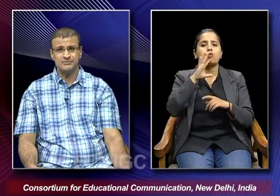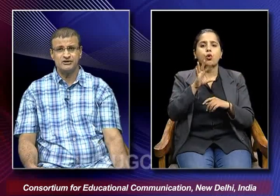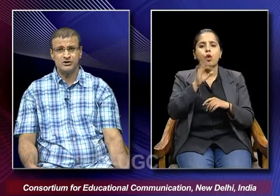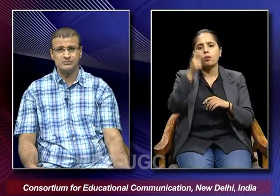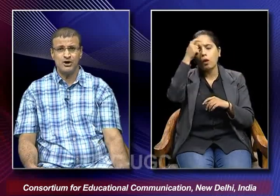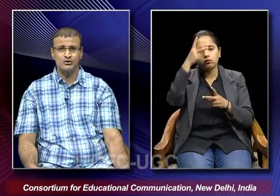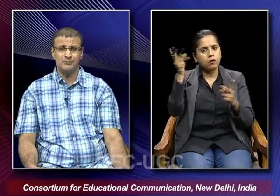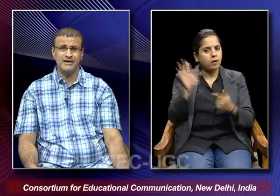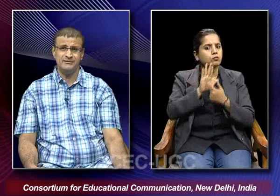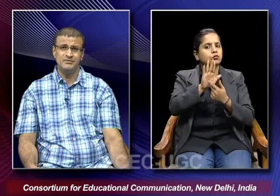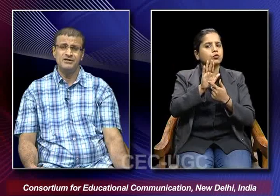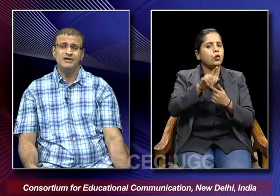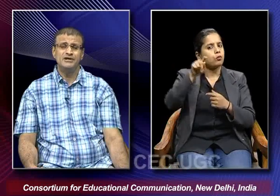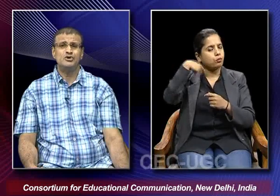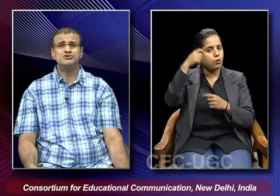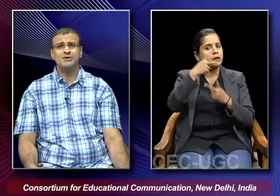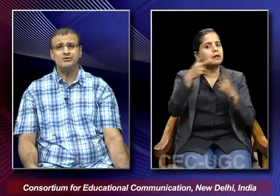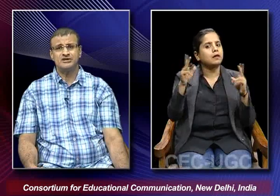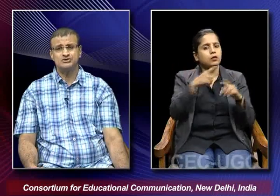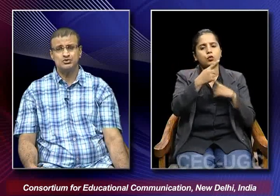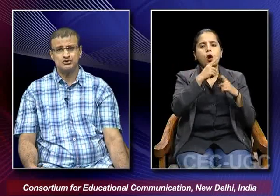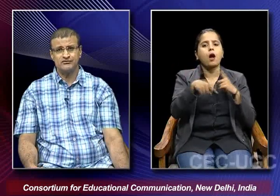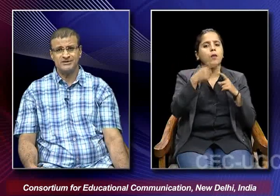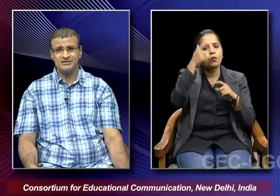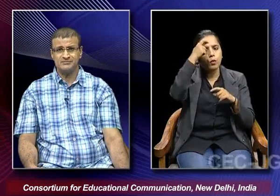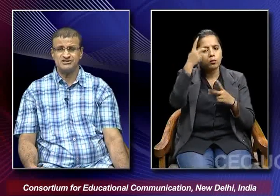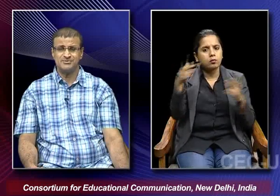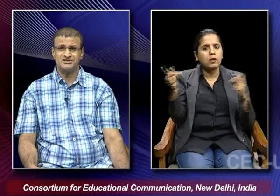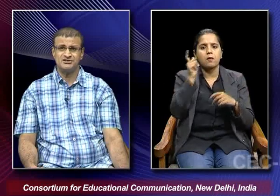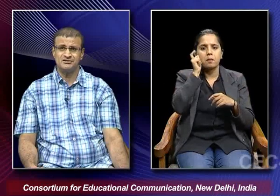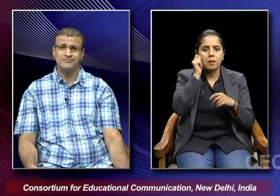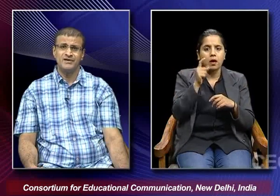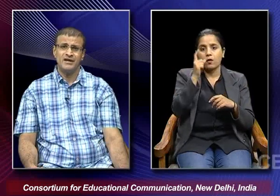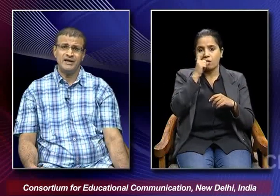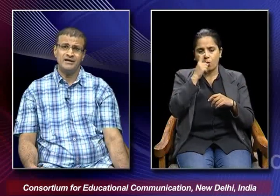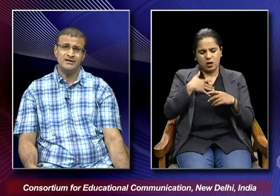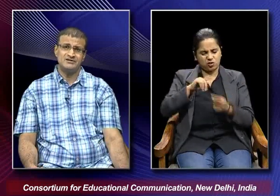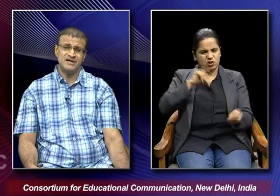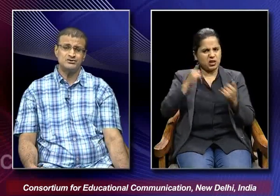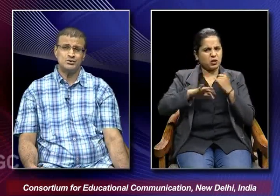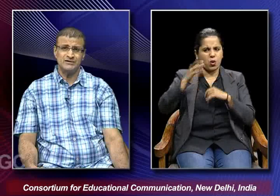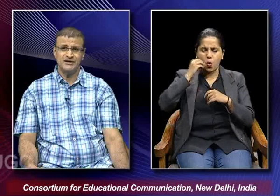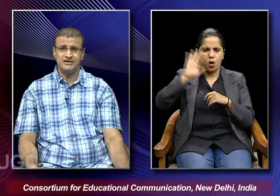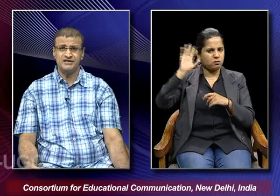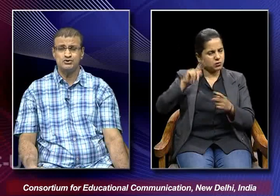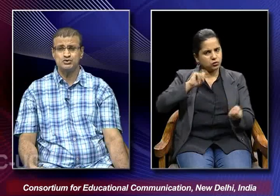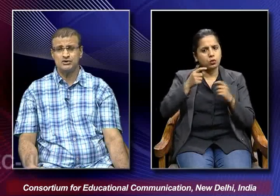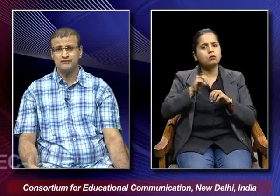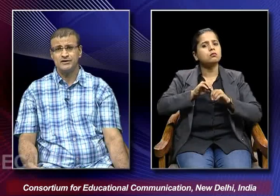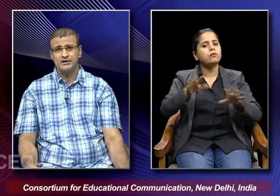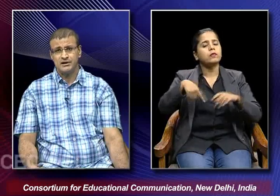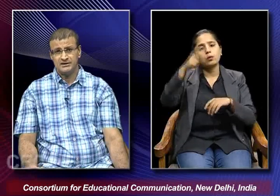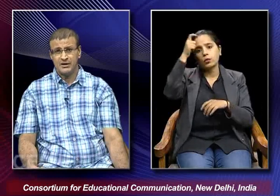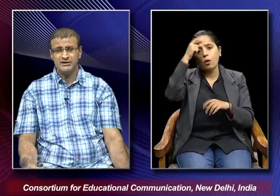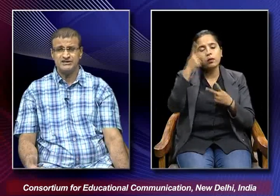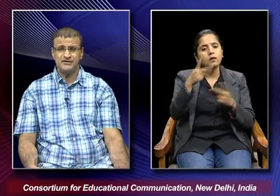they were being talked about by him he talks about the issues of women emancipation and tries to convey the issues of